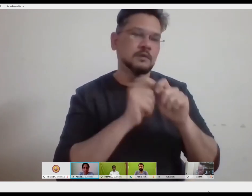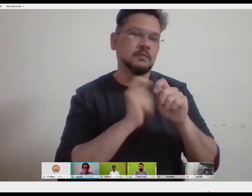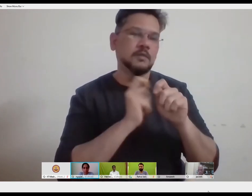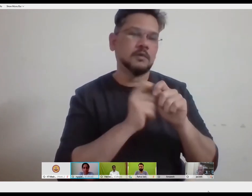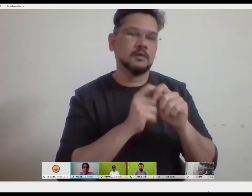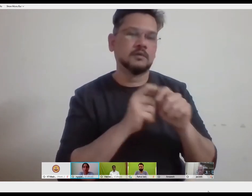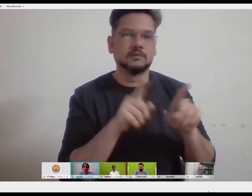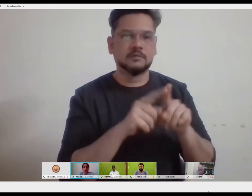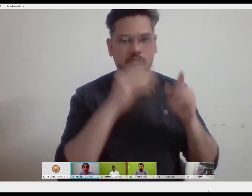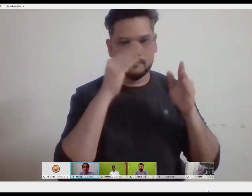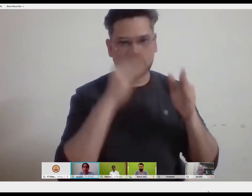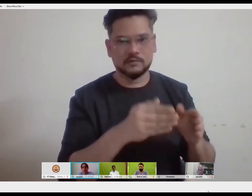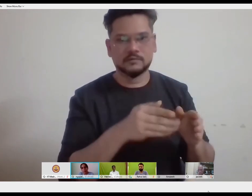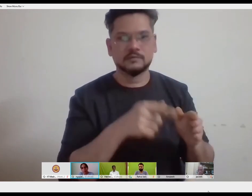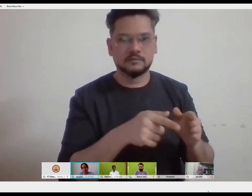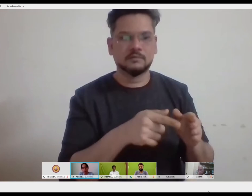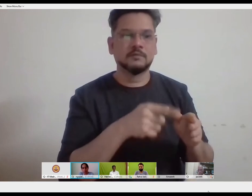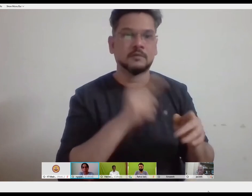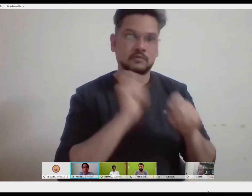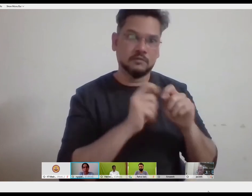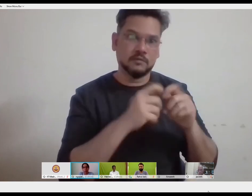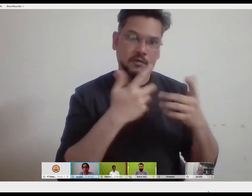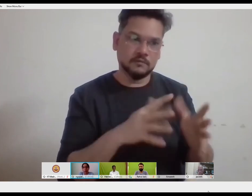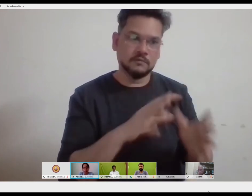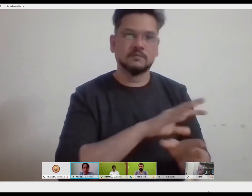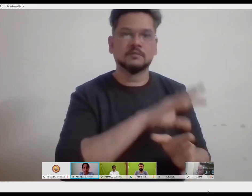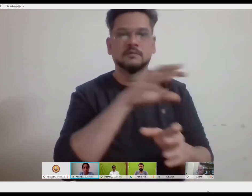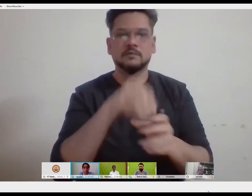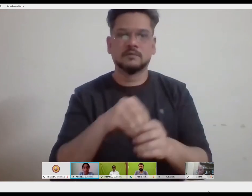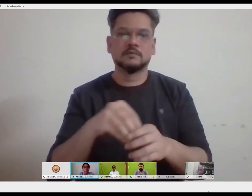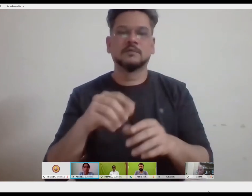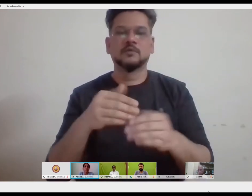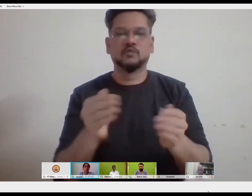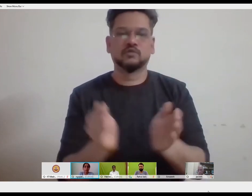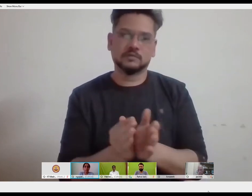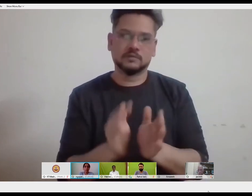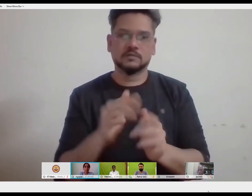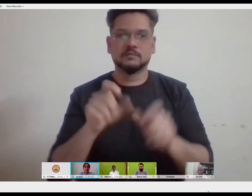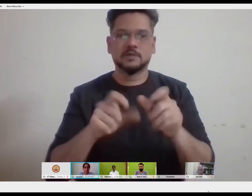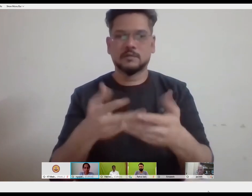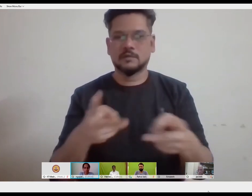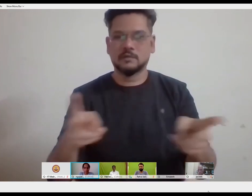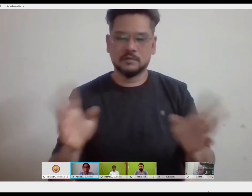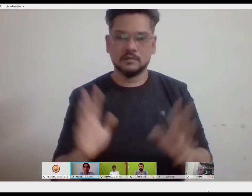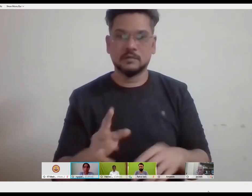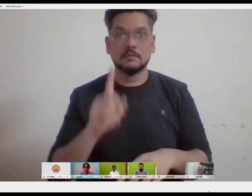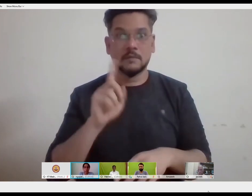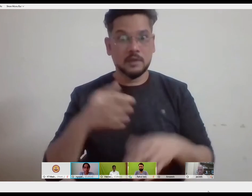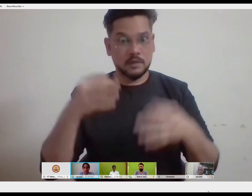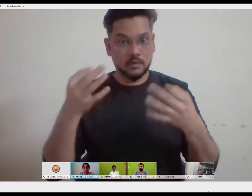community. Whereas now the social model was slowly moving towards looking at the society changing,